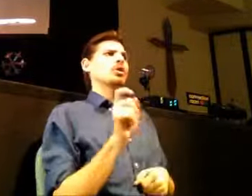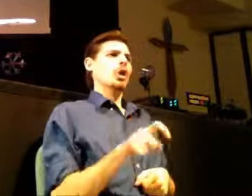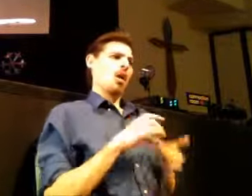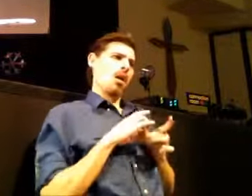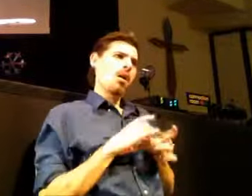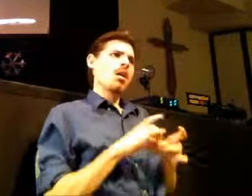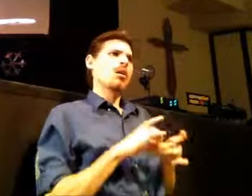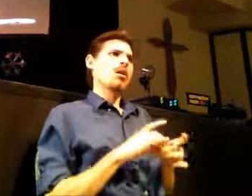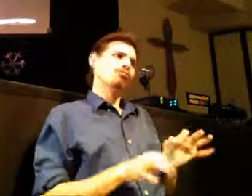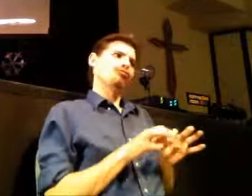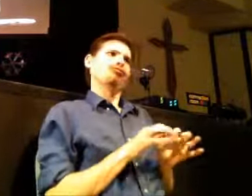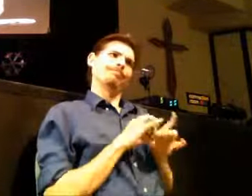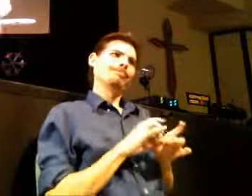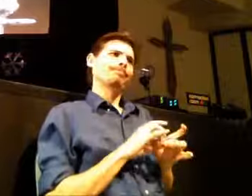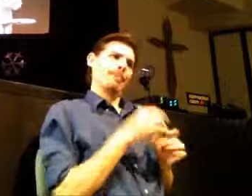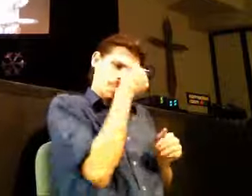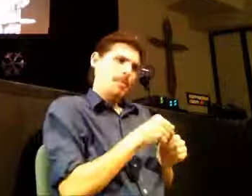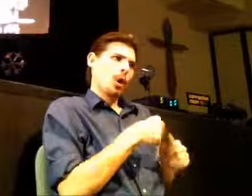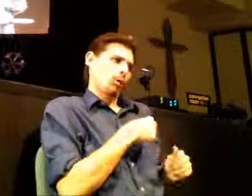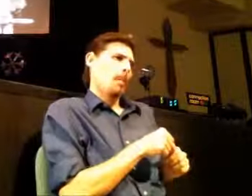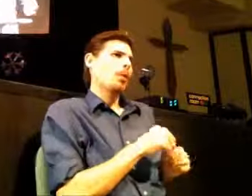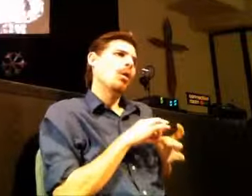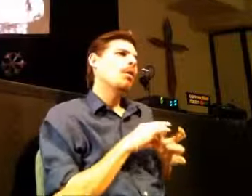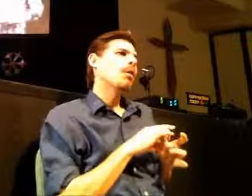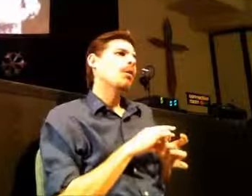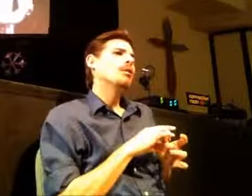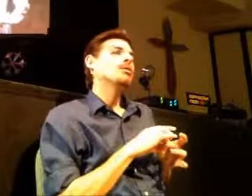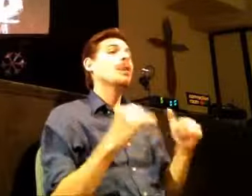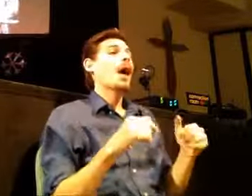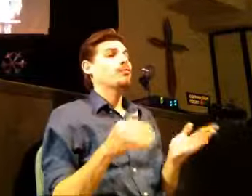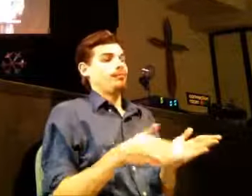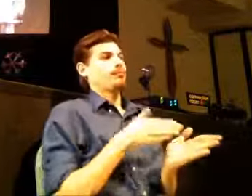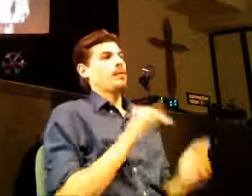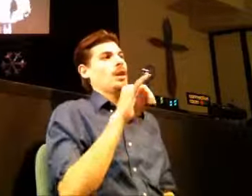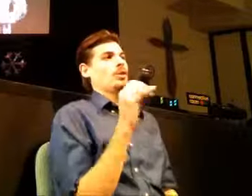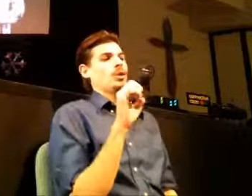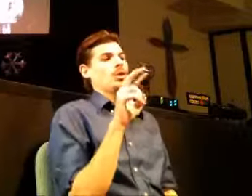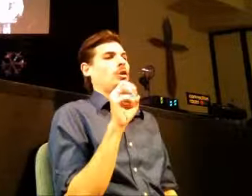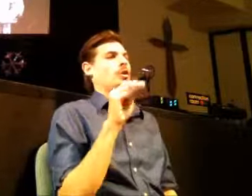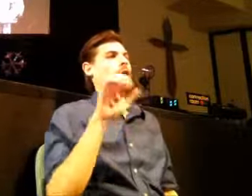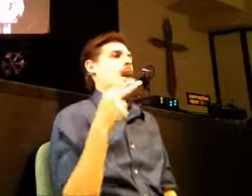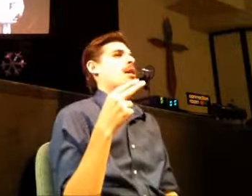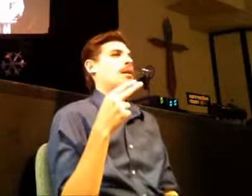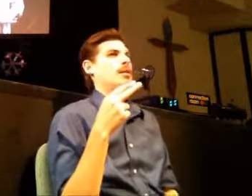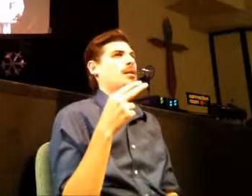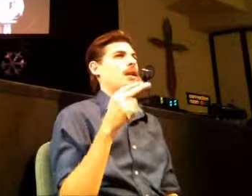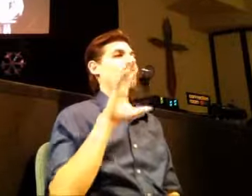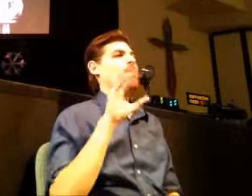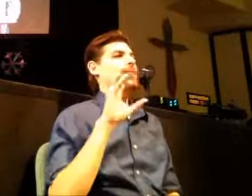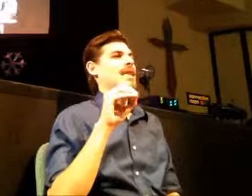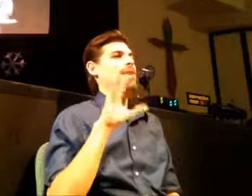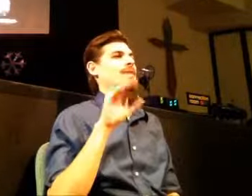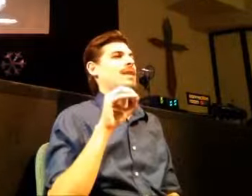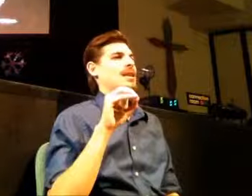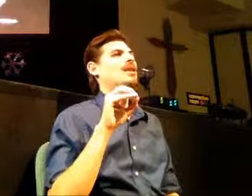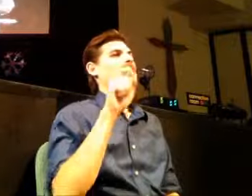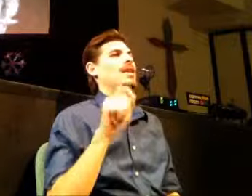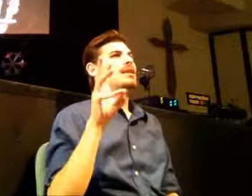fakes it's part of what it is to be uh human so uh if you want to flip back to the book of uh Jeremiah way back in the Old Testament uh Jeremiah uh and he uh makes this uh comment uh